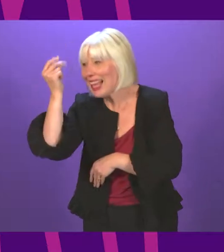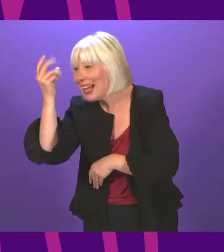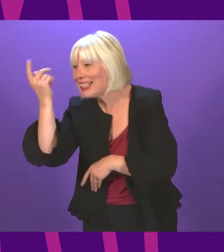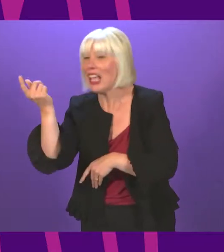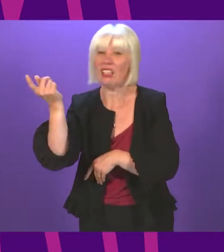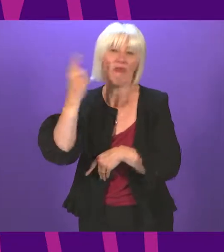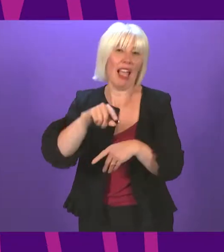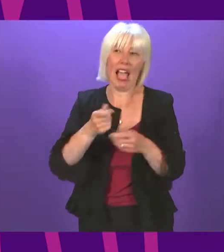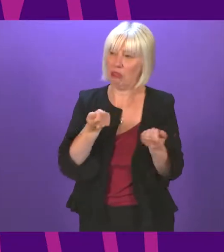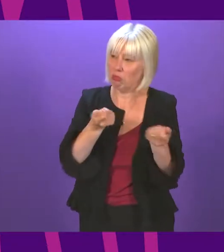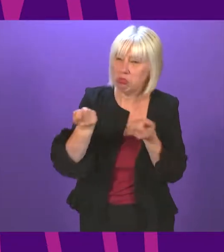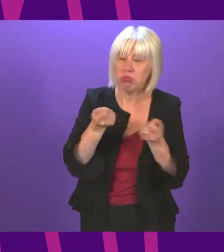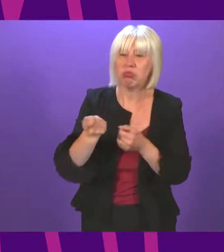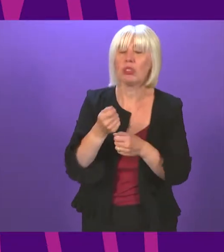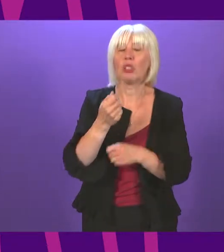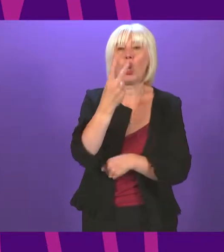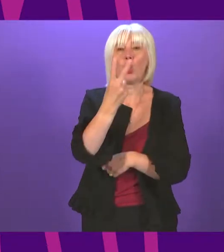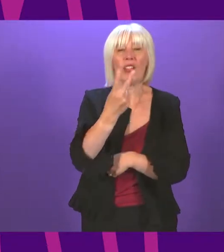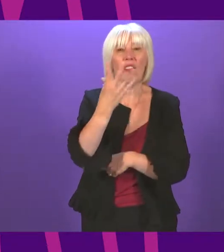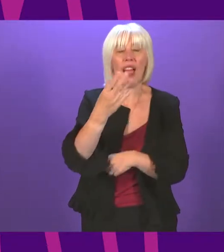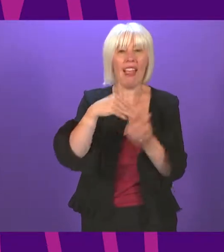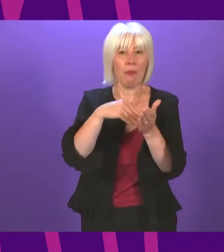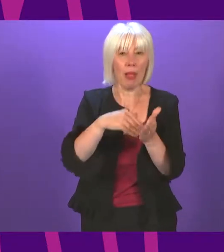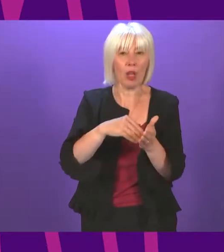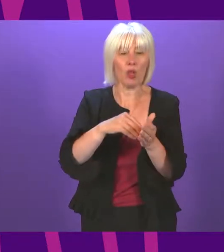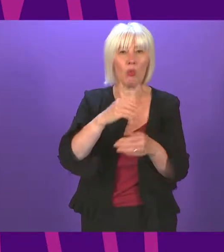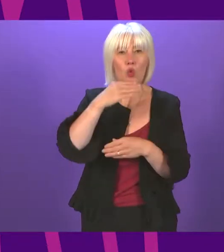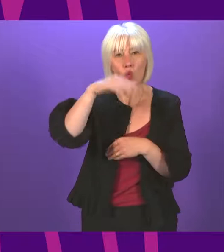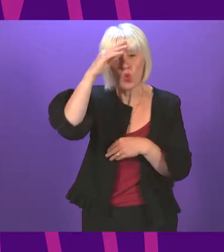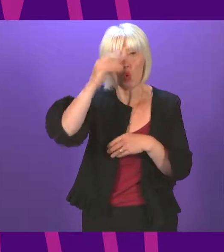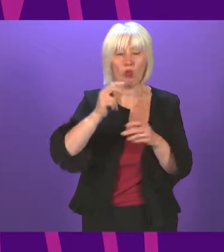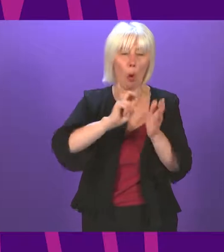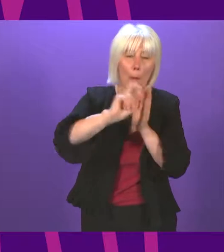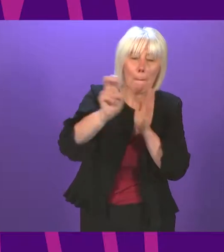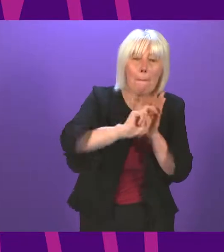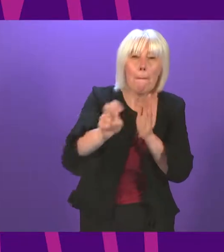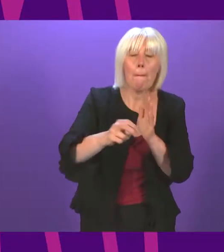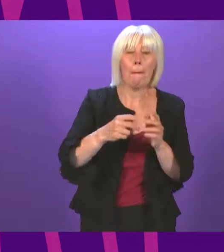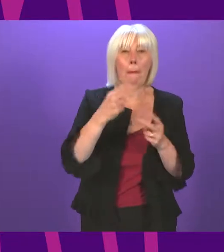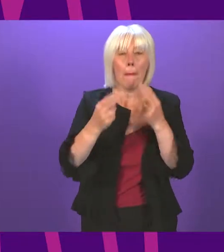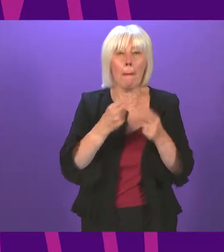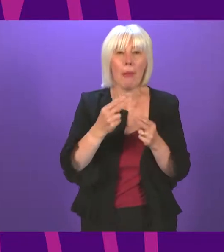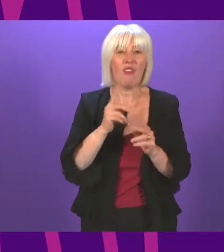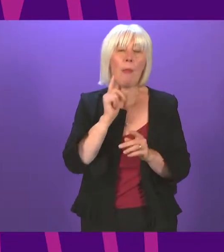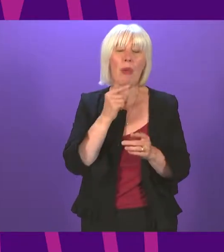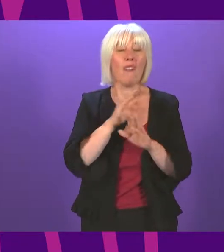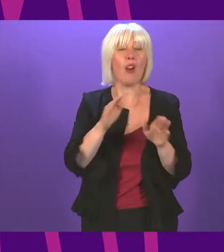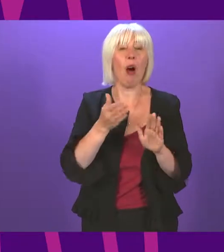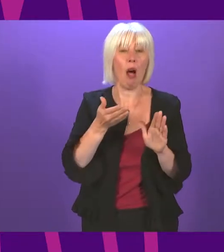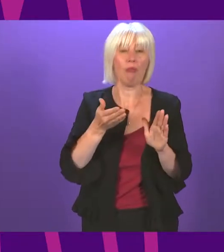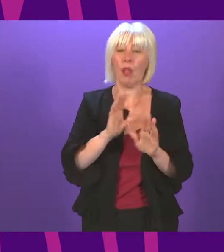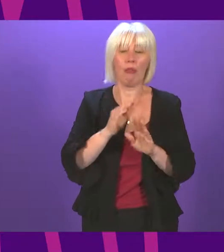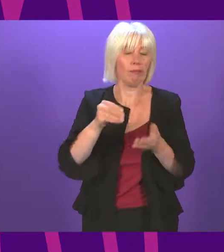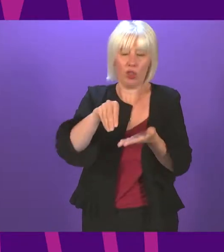operators, £25 million to tourism, including holiday vouchers for unpaid carers and low-income families.